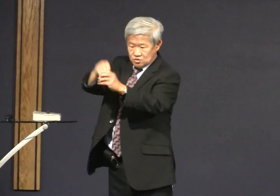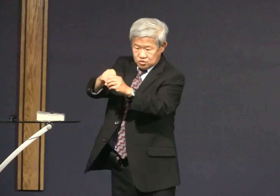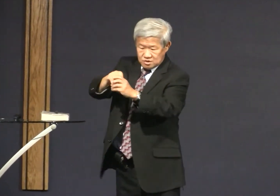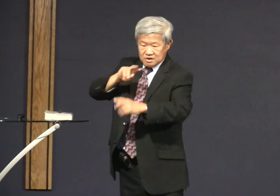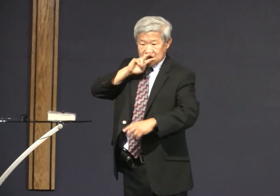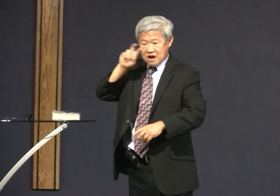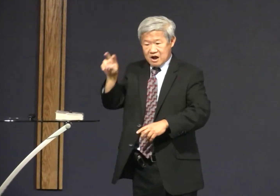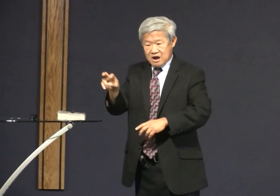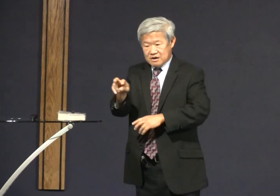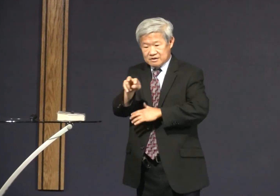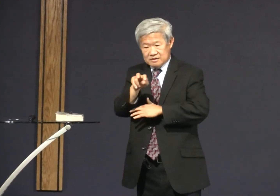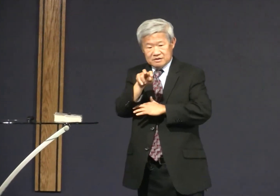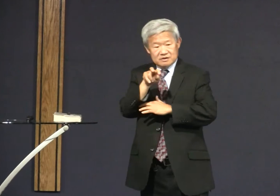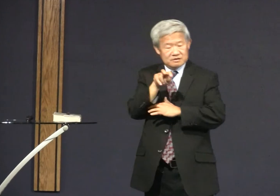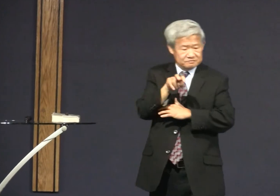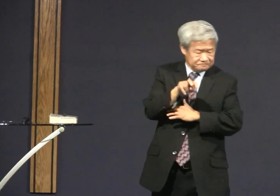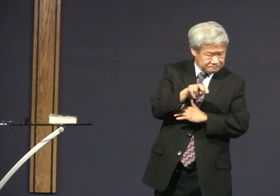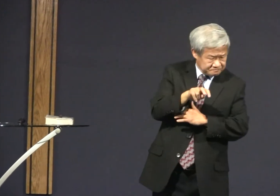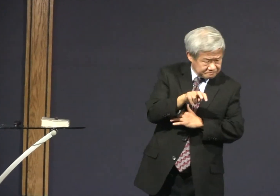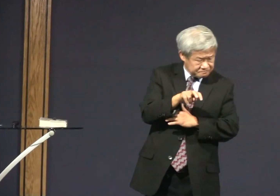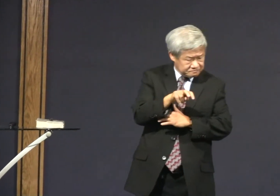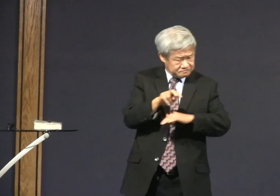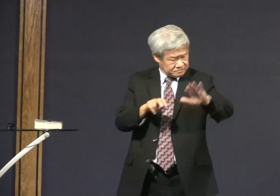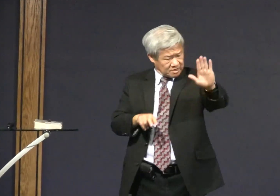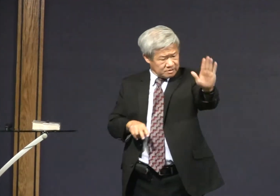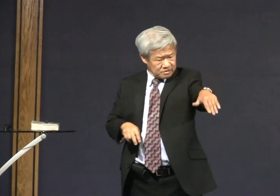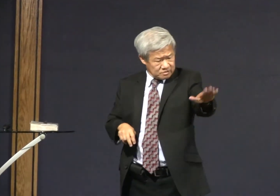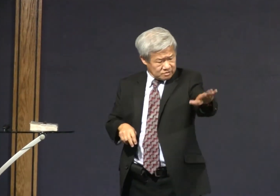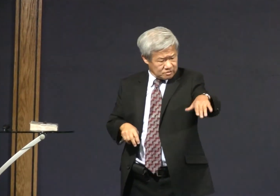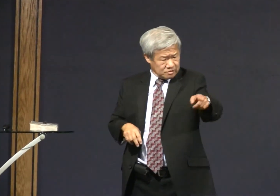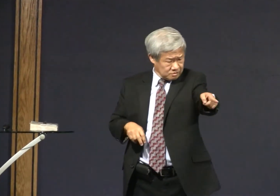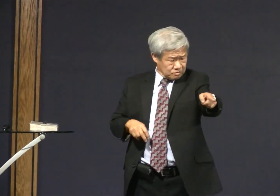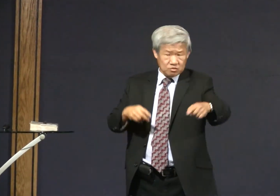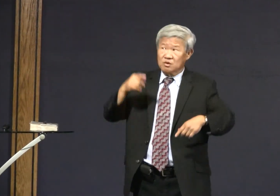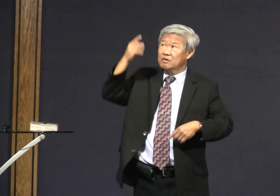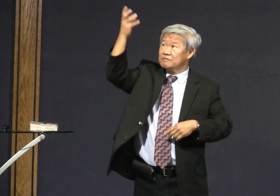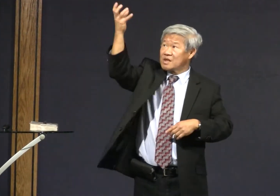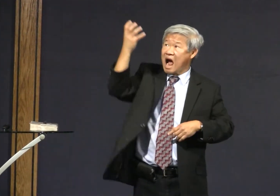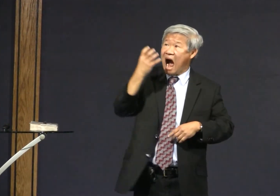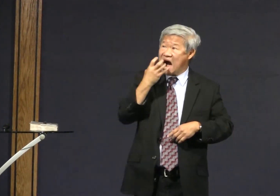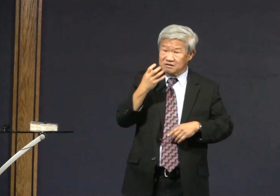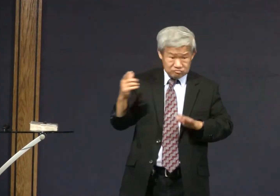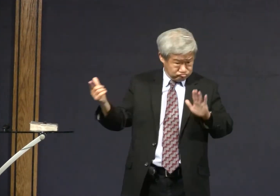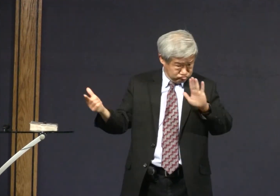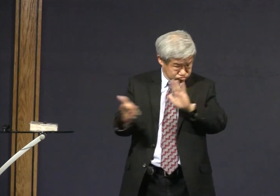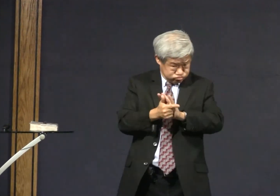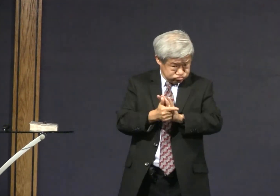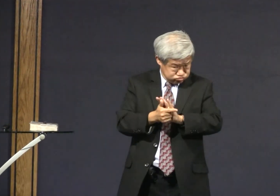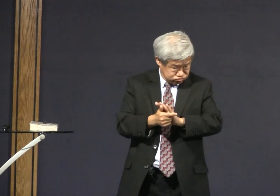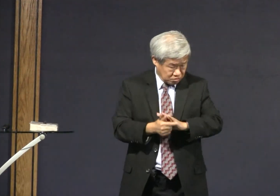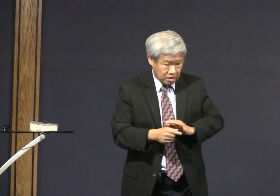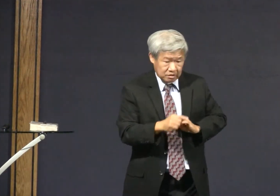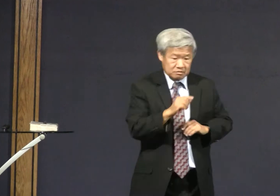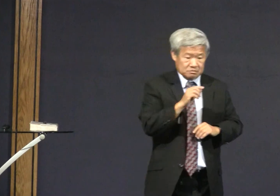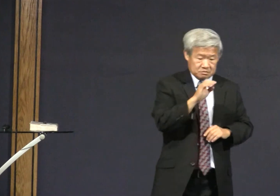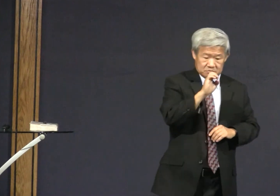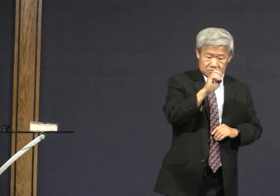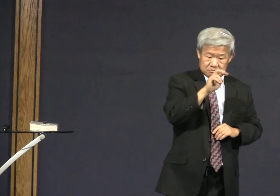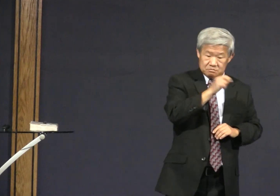But Satan, the spirit that she couldn't see, entered into the serpent and said, if you eat,